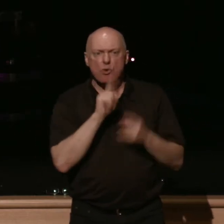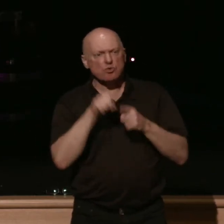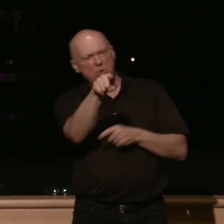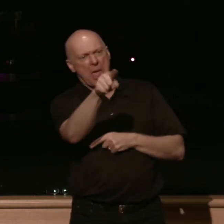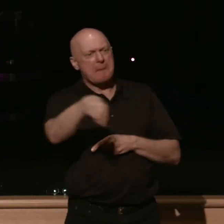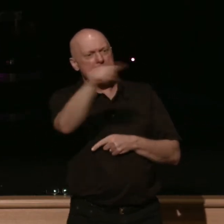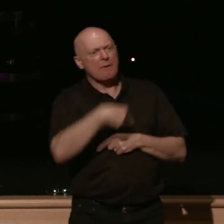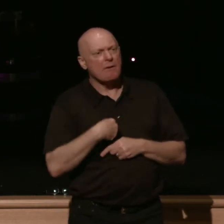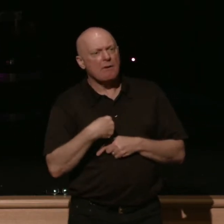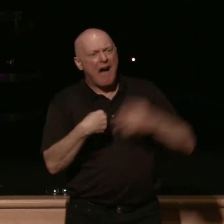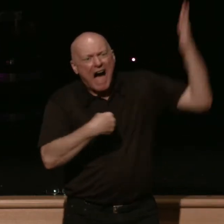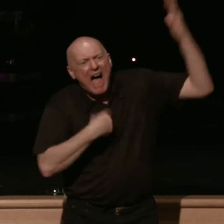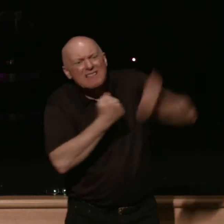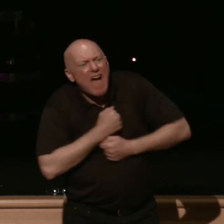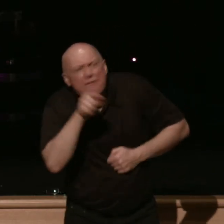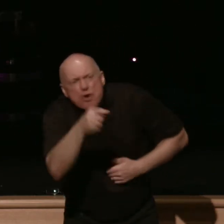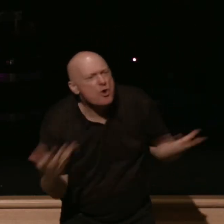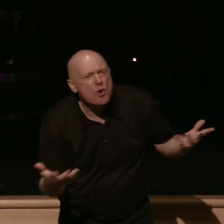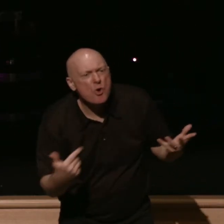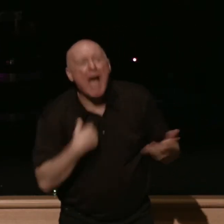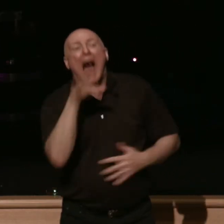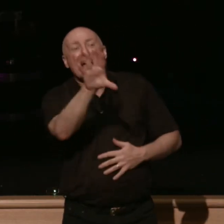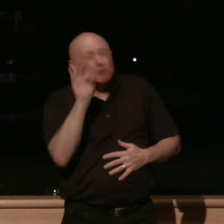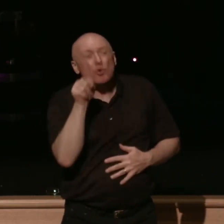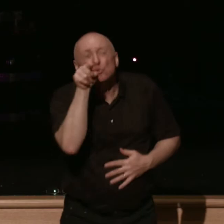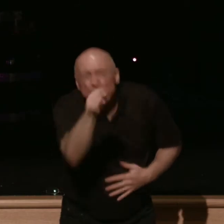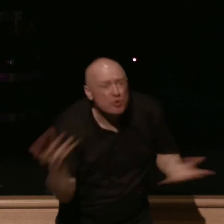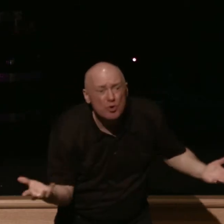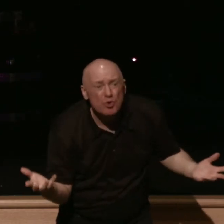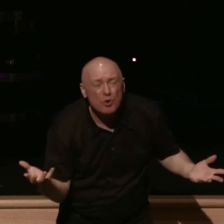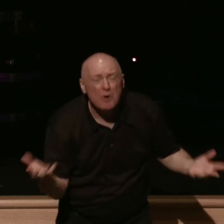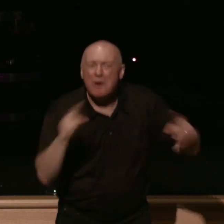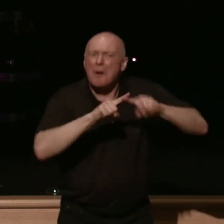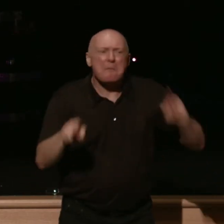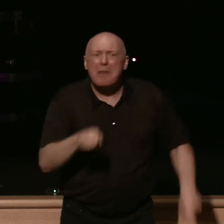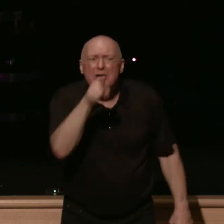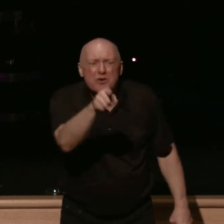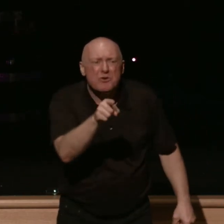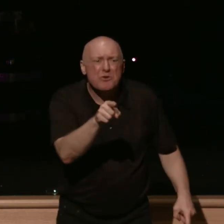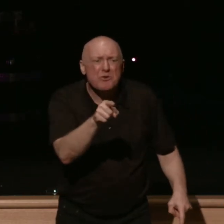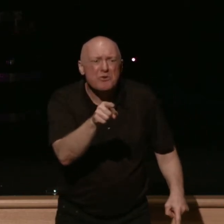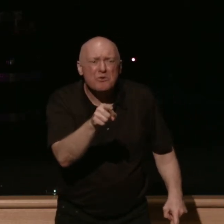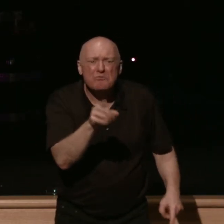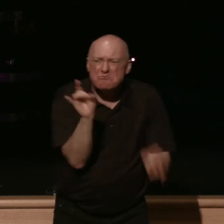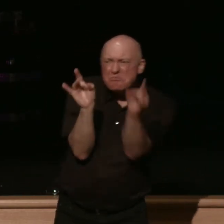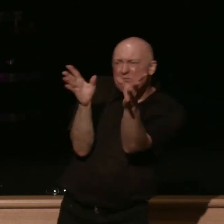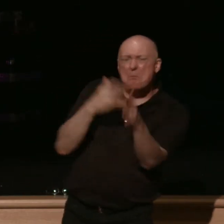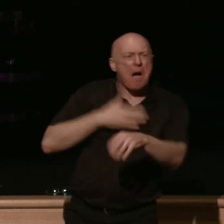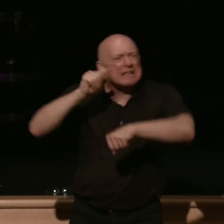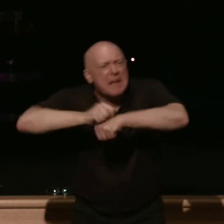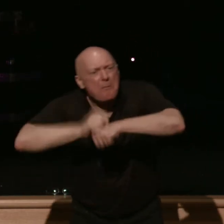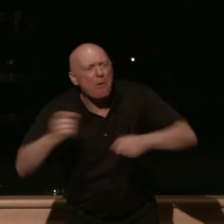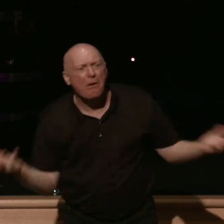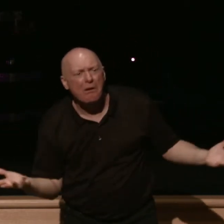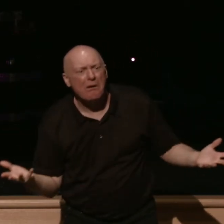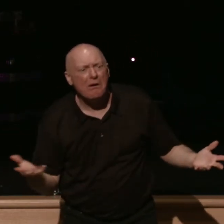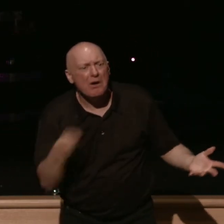I love you. I chose you. Yet you despise my temple. You've turned against me,